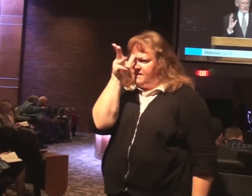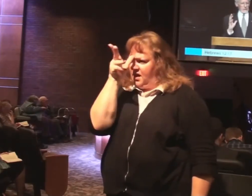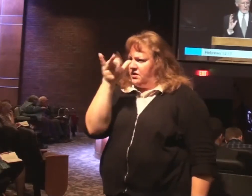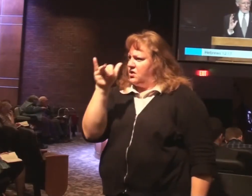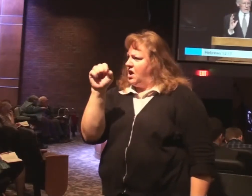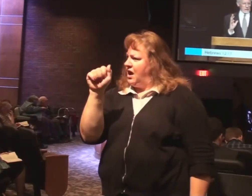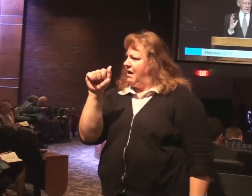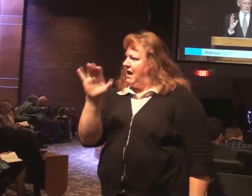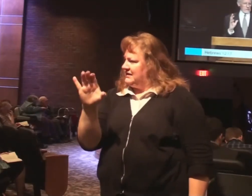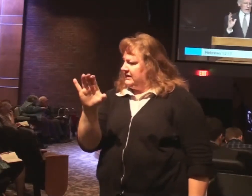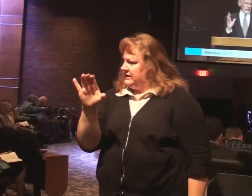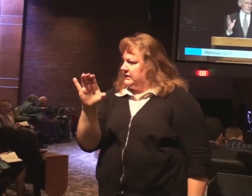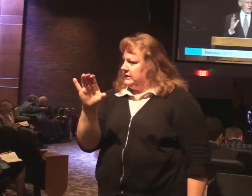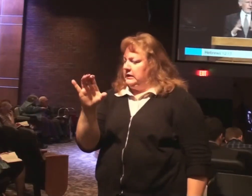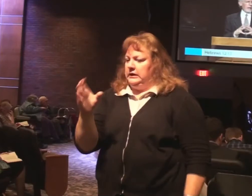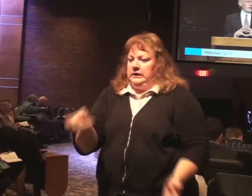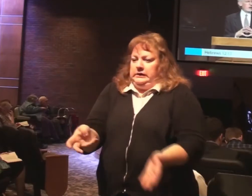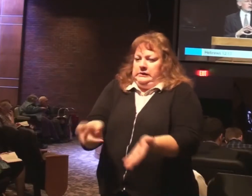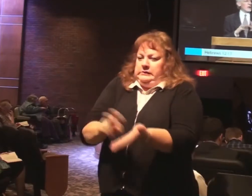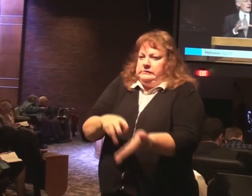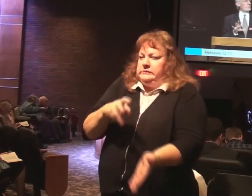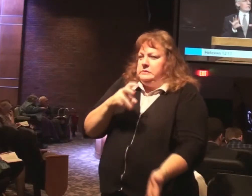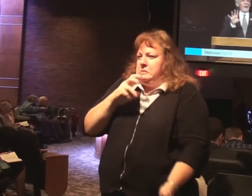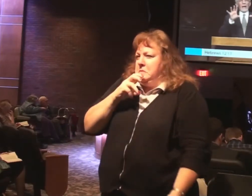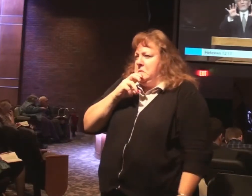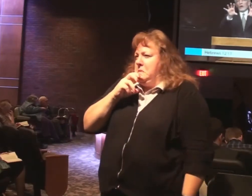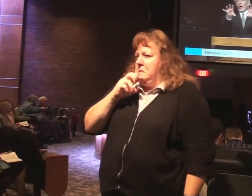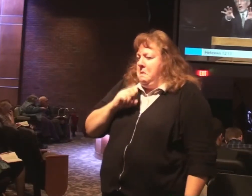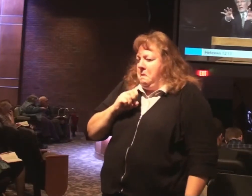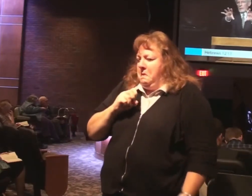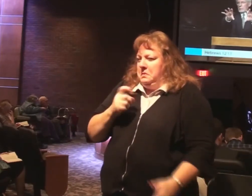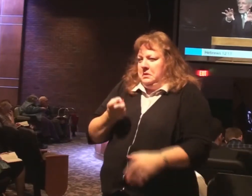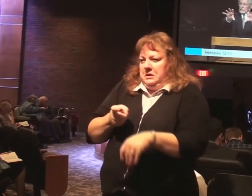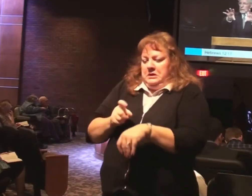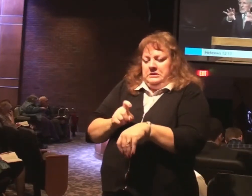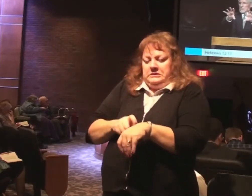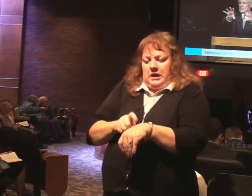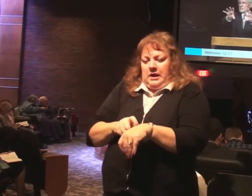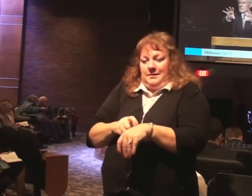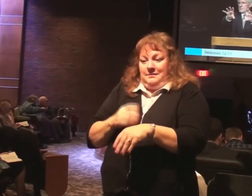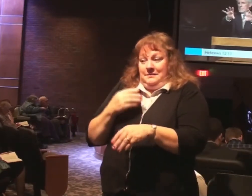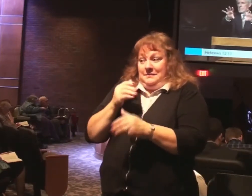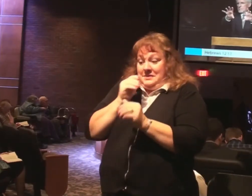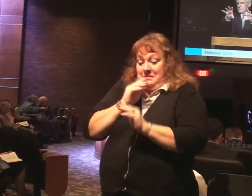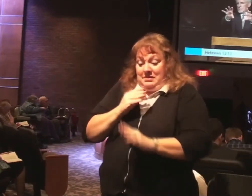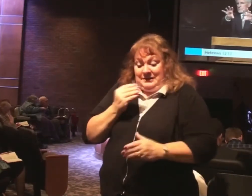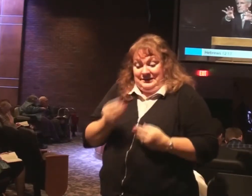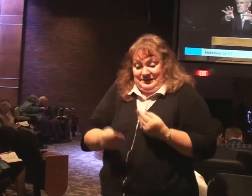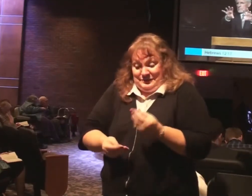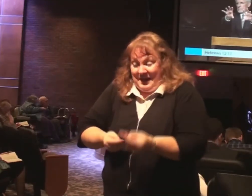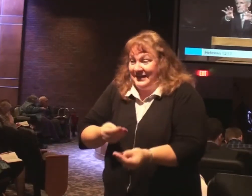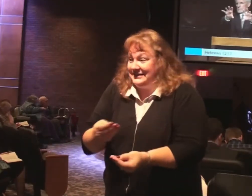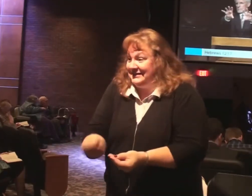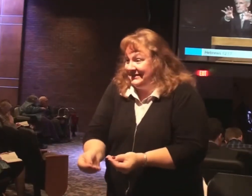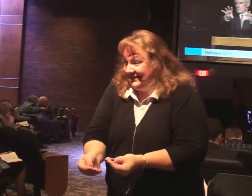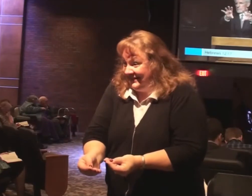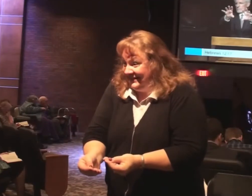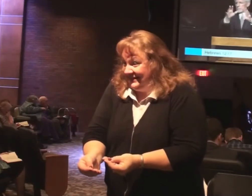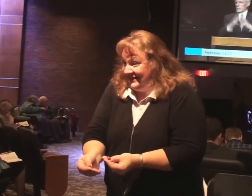is getting up in age. It's time to pass on the blessing to